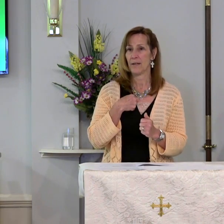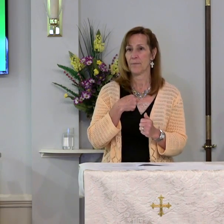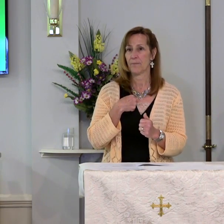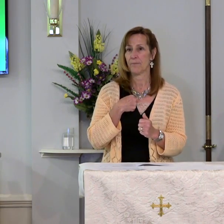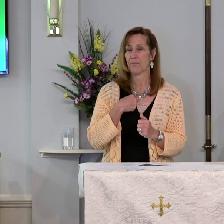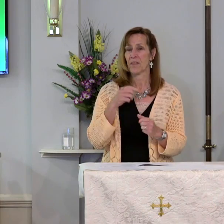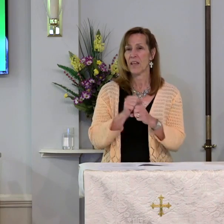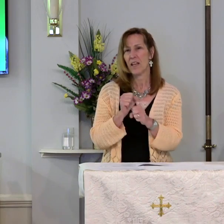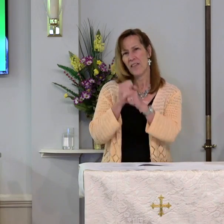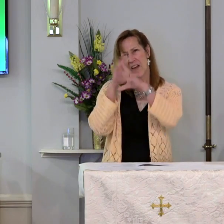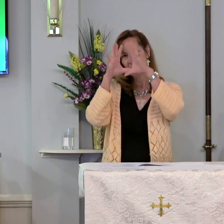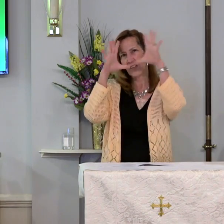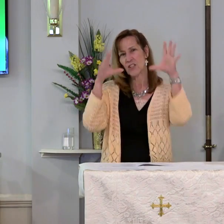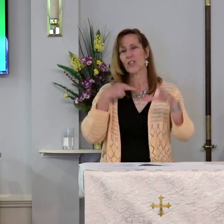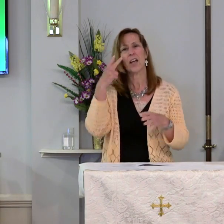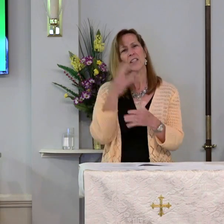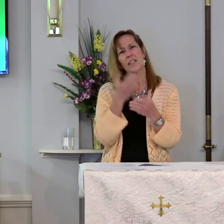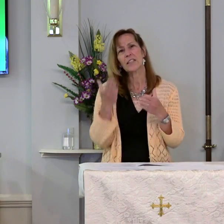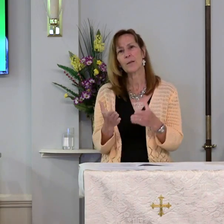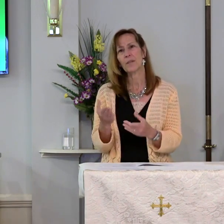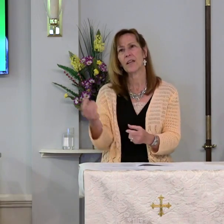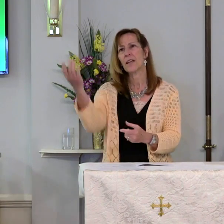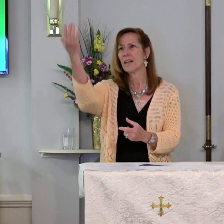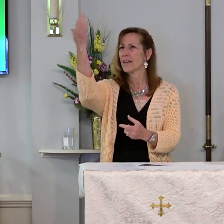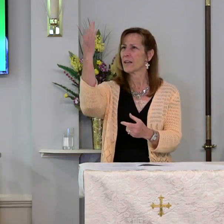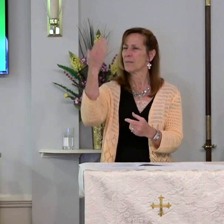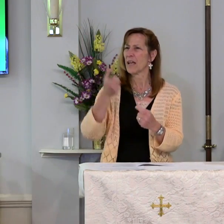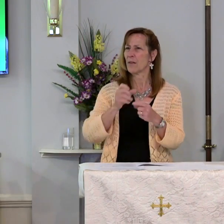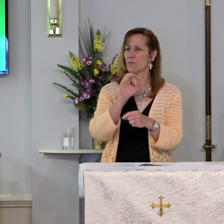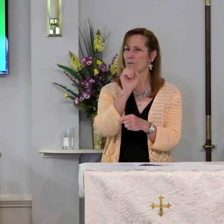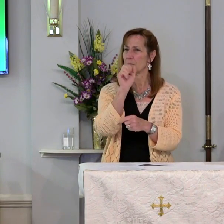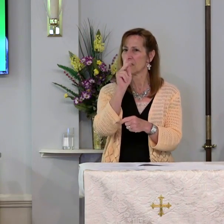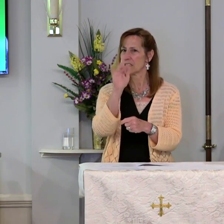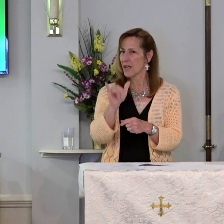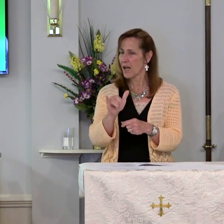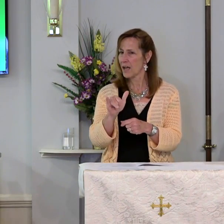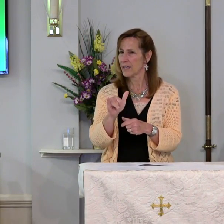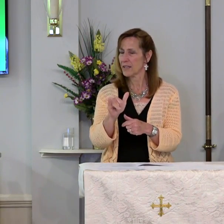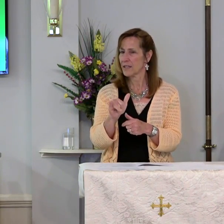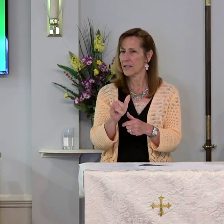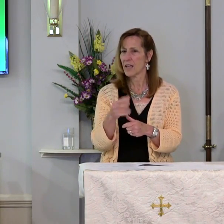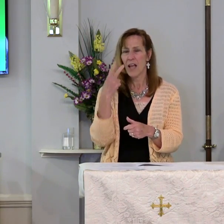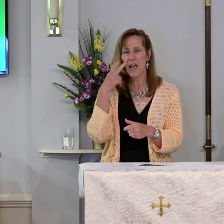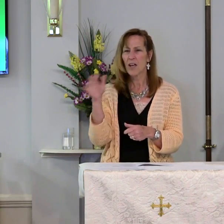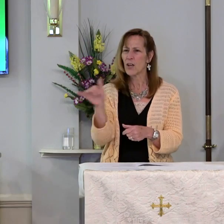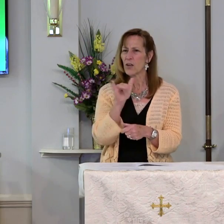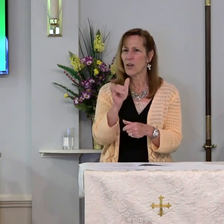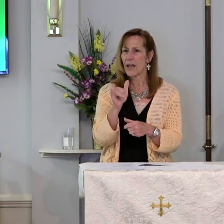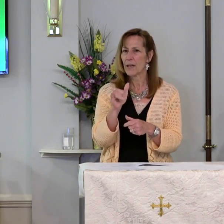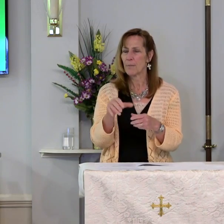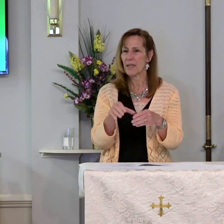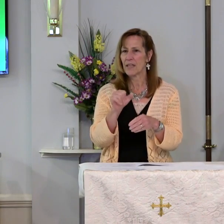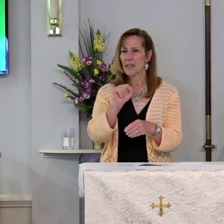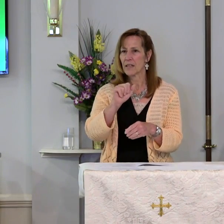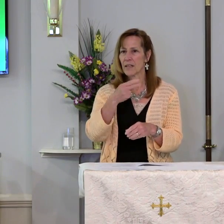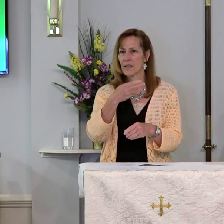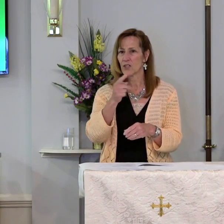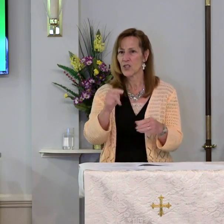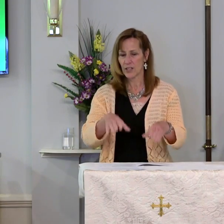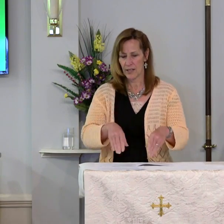In the vision, I saw something come down from the sky. It looked like a big sheet.